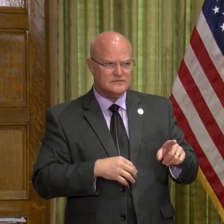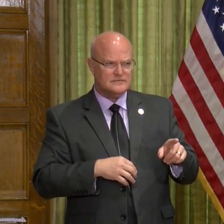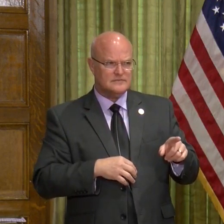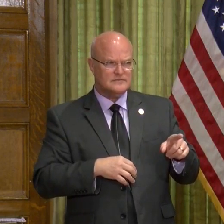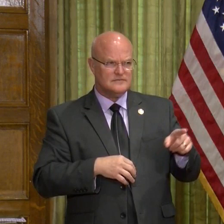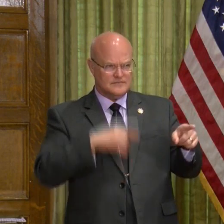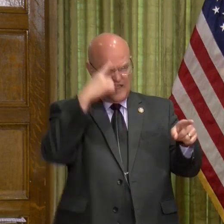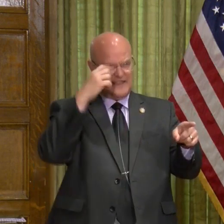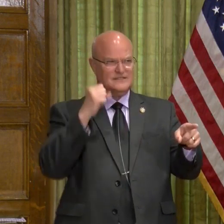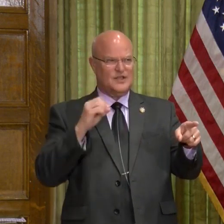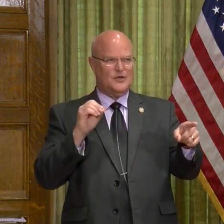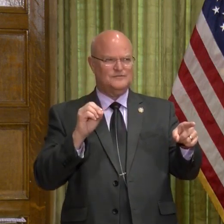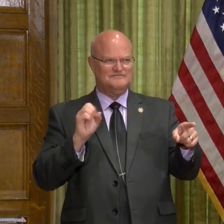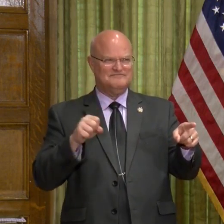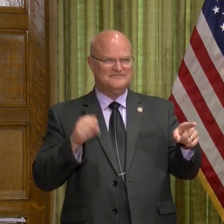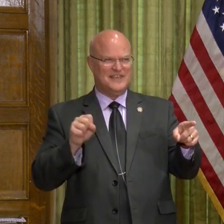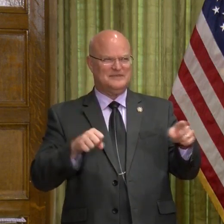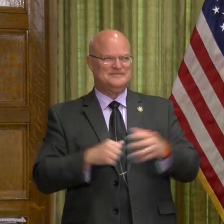I think so.